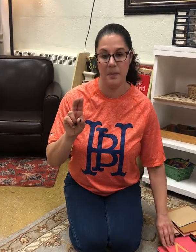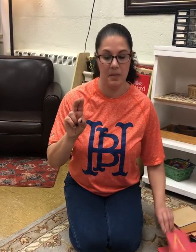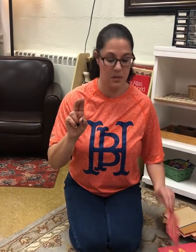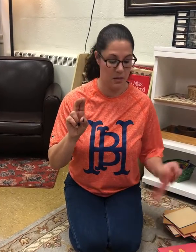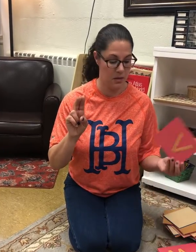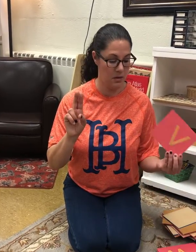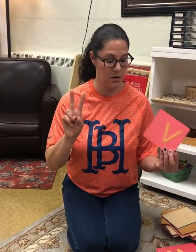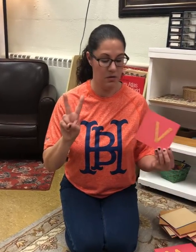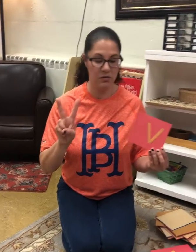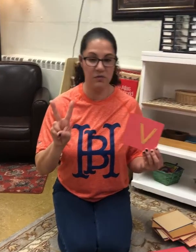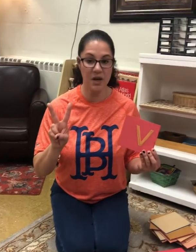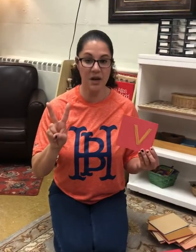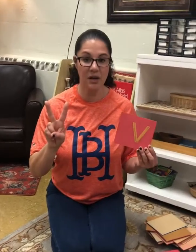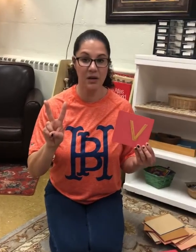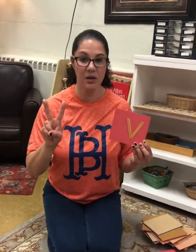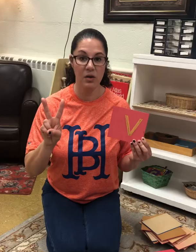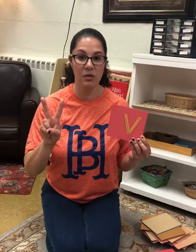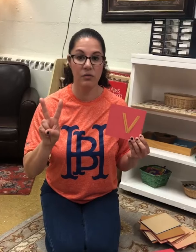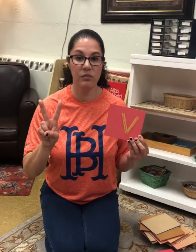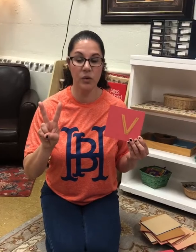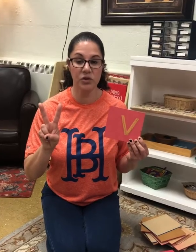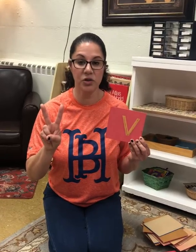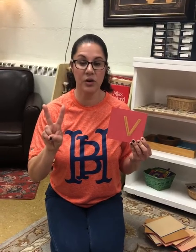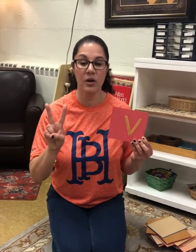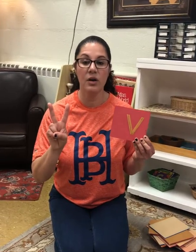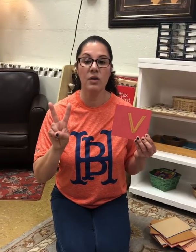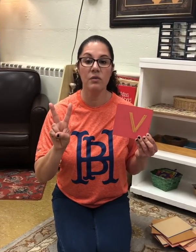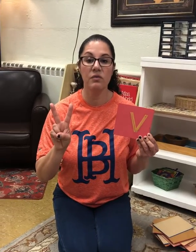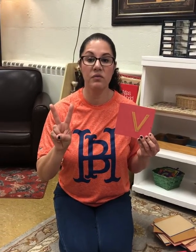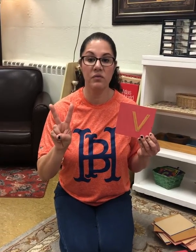V, vulture, v.